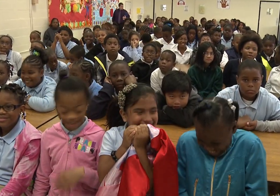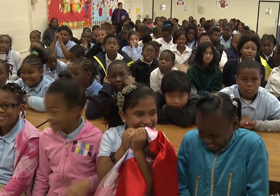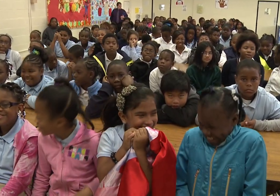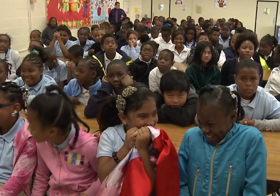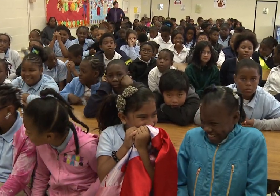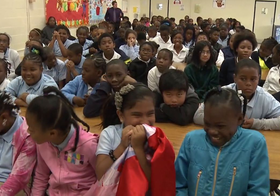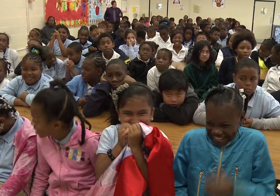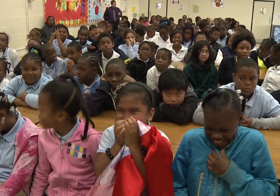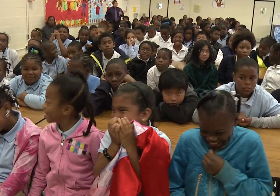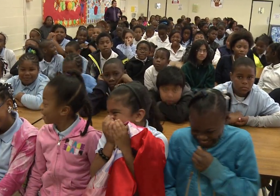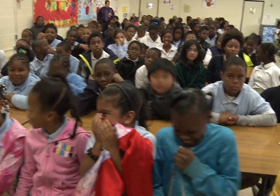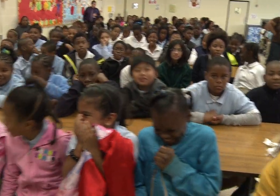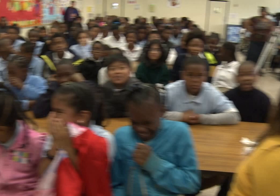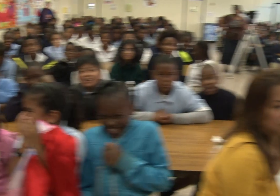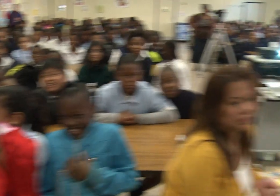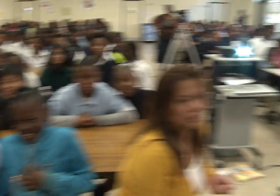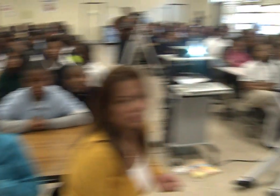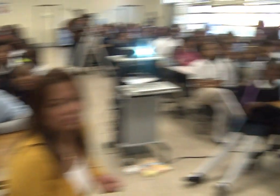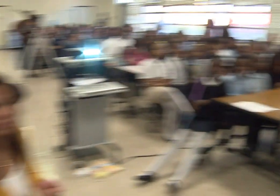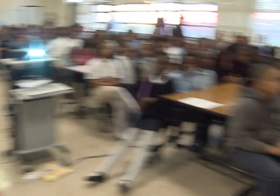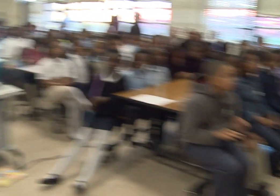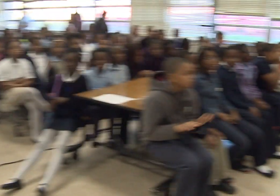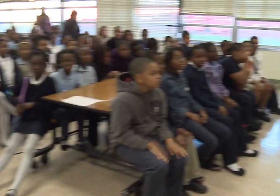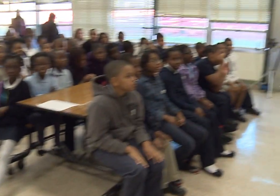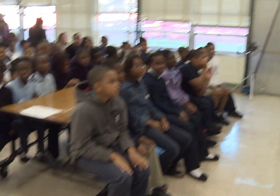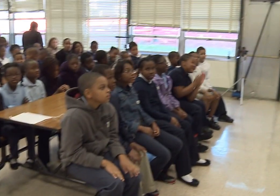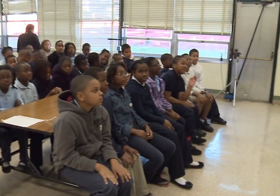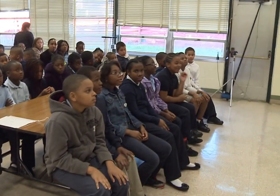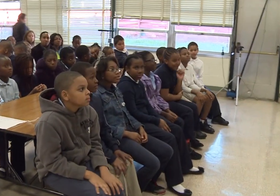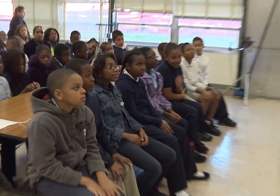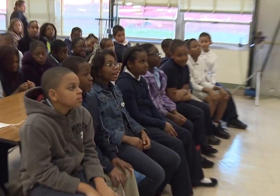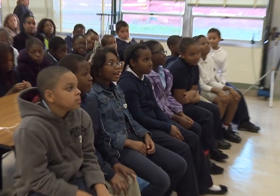how does that make you feel just watching them? Would it make you guys feel sad?